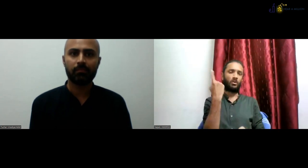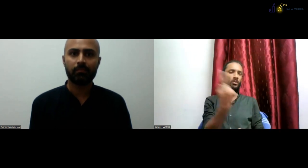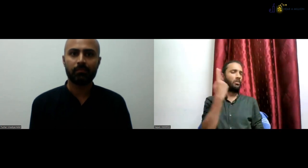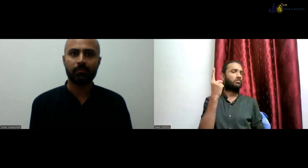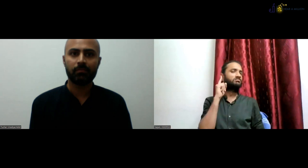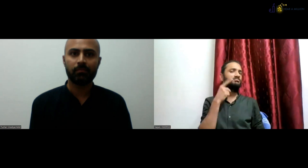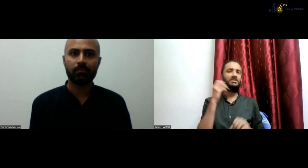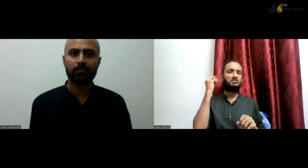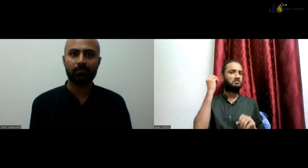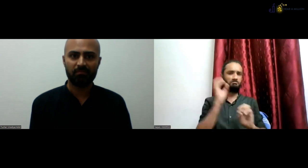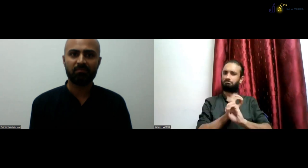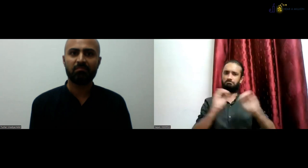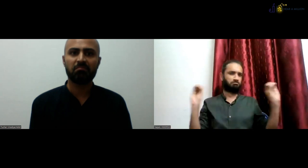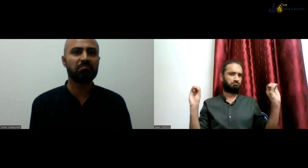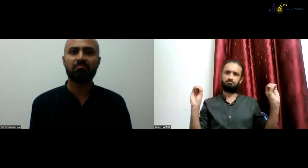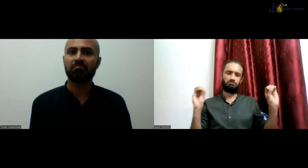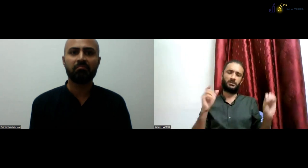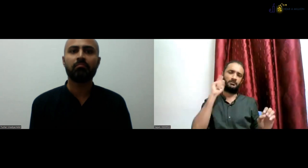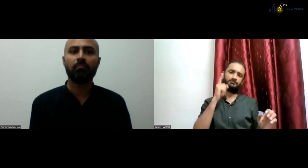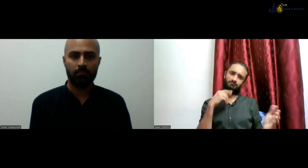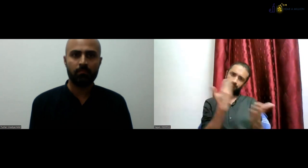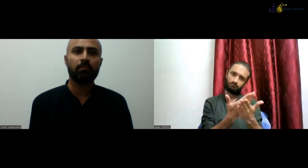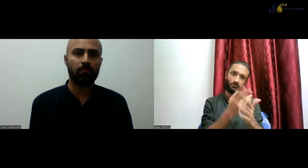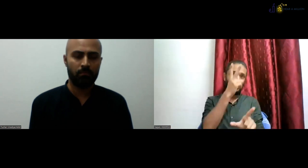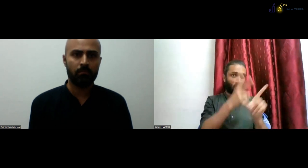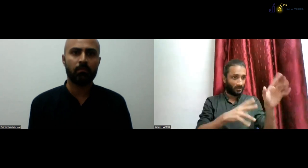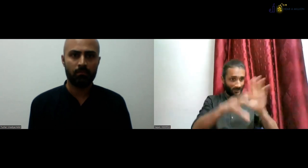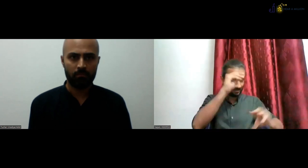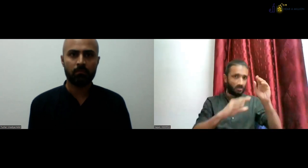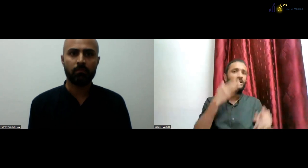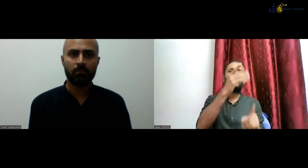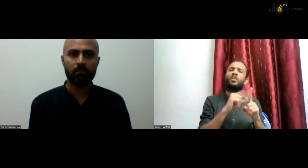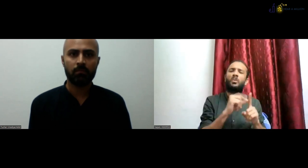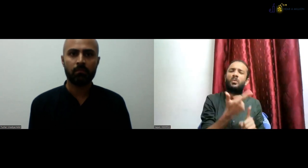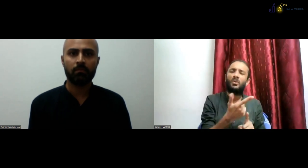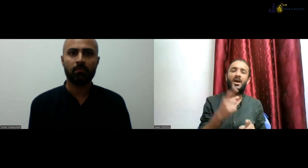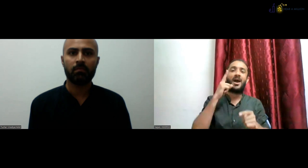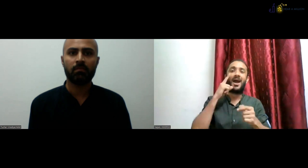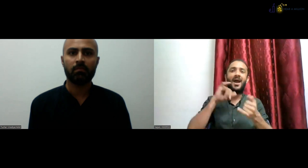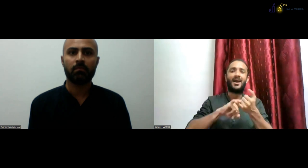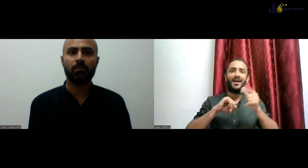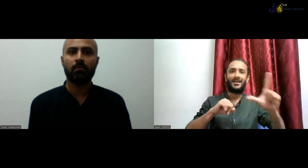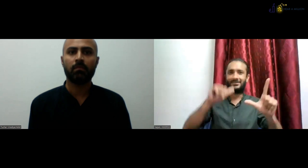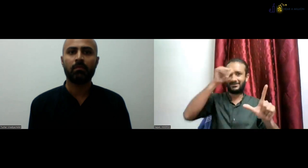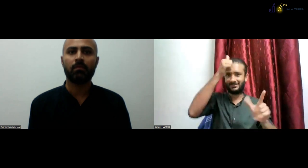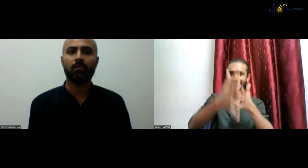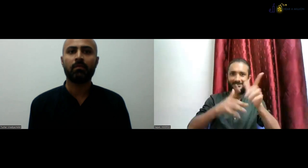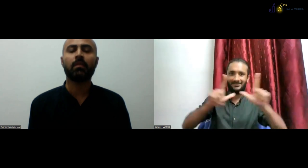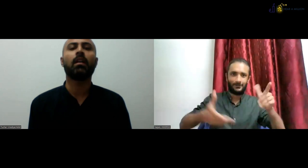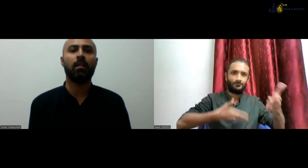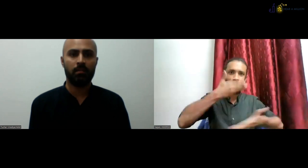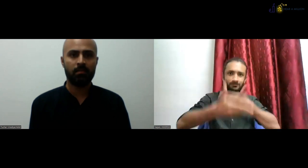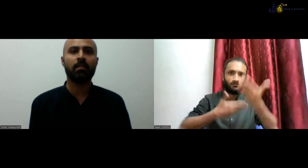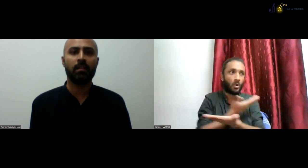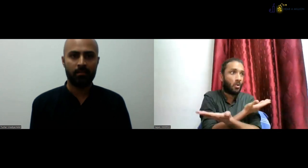what is this course? This is open only to deaf students who learn two years of